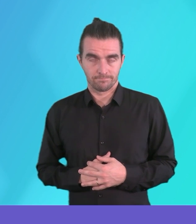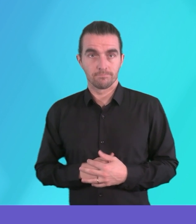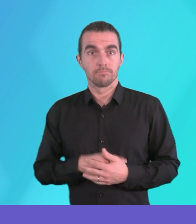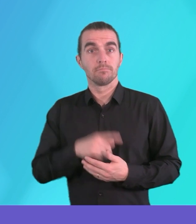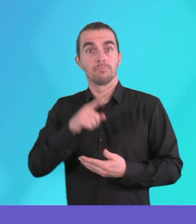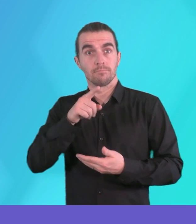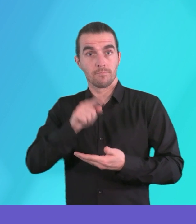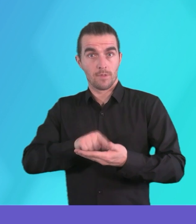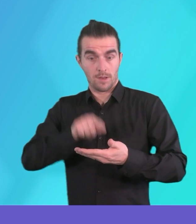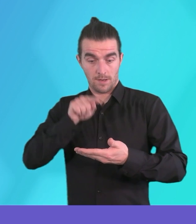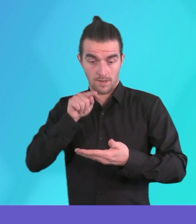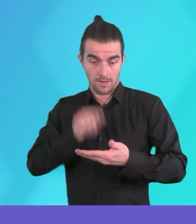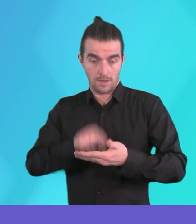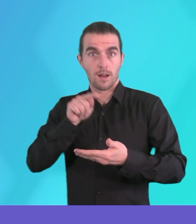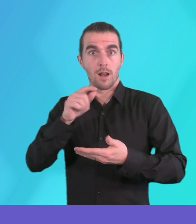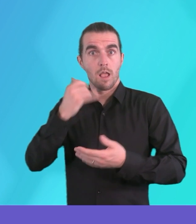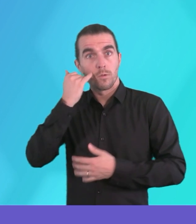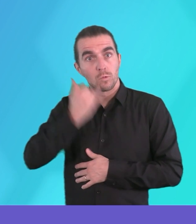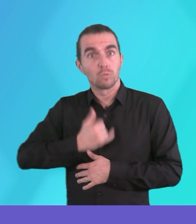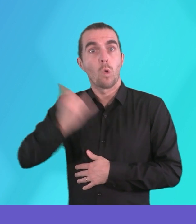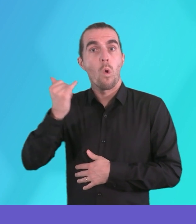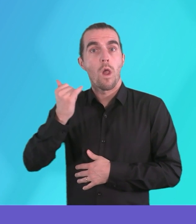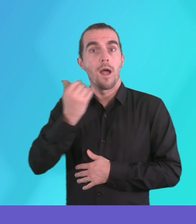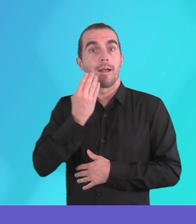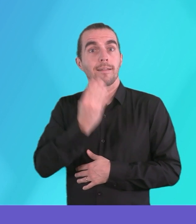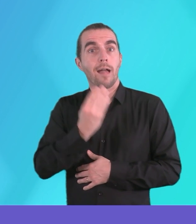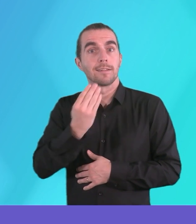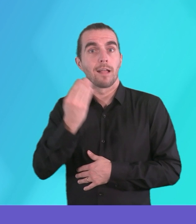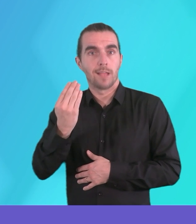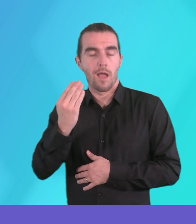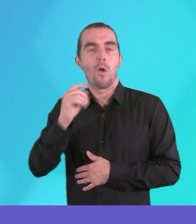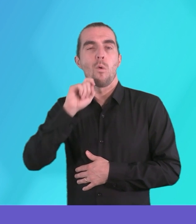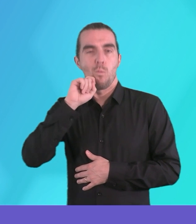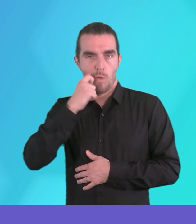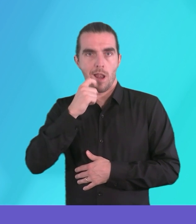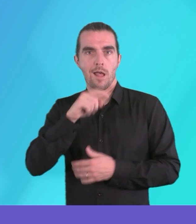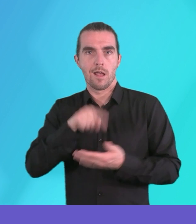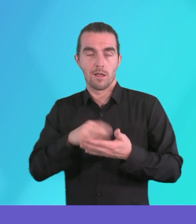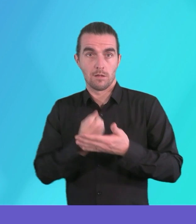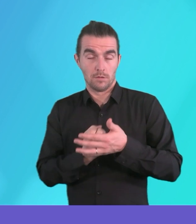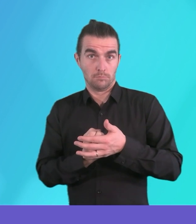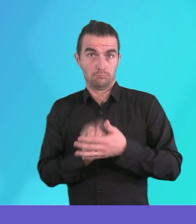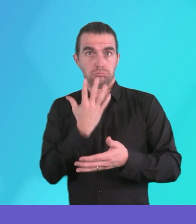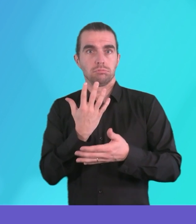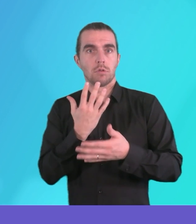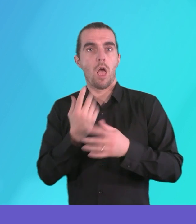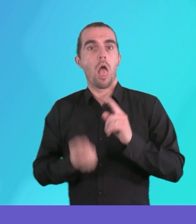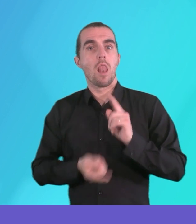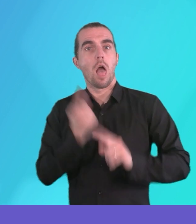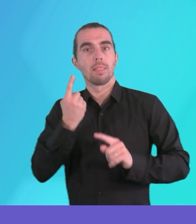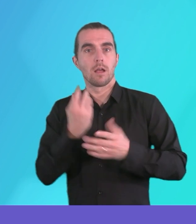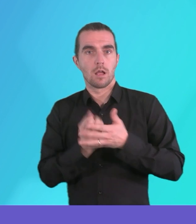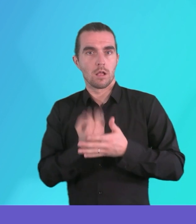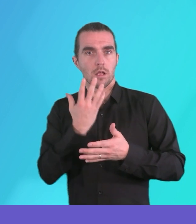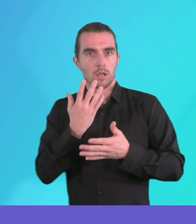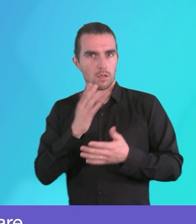If you press call 999 another screen will appear to double check that you are sure you would like to switch.